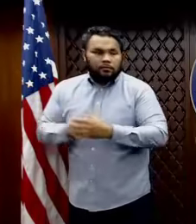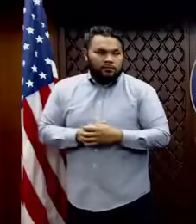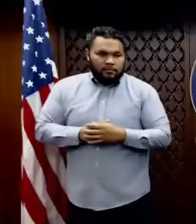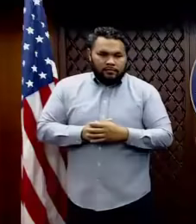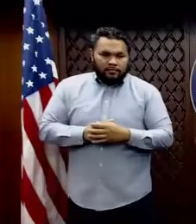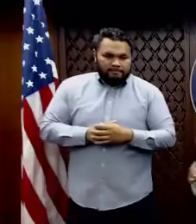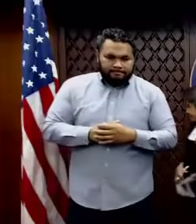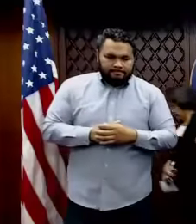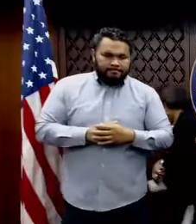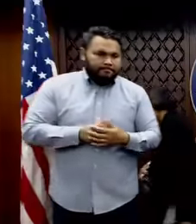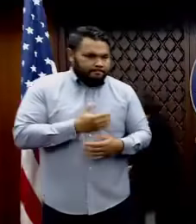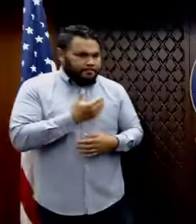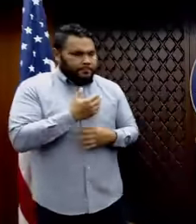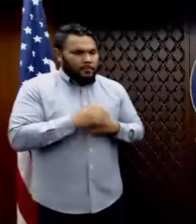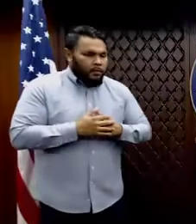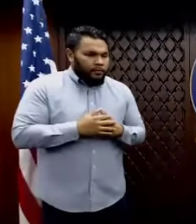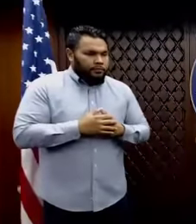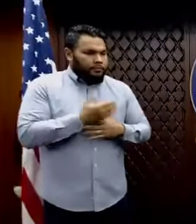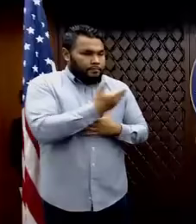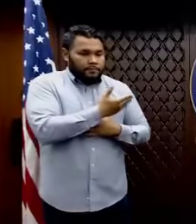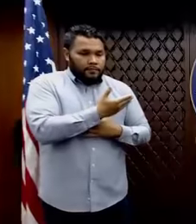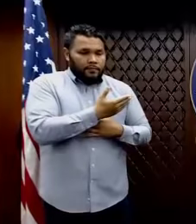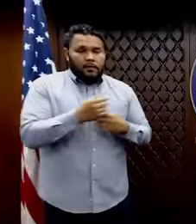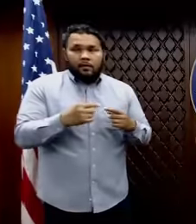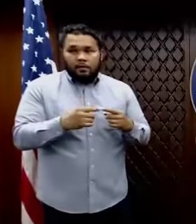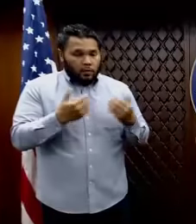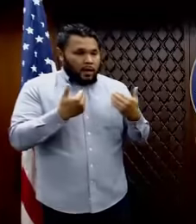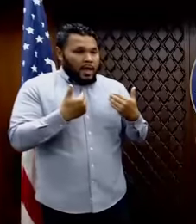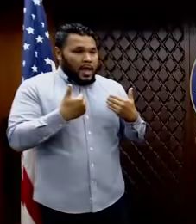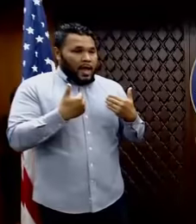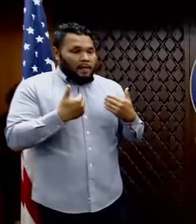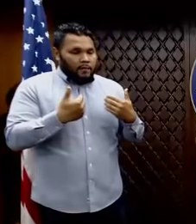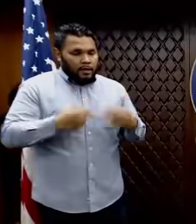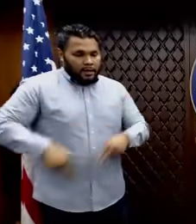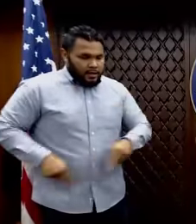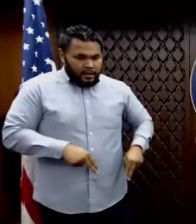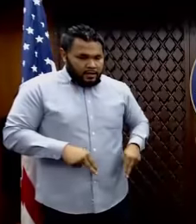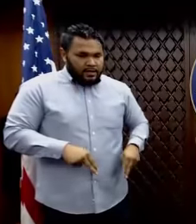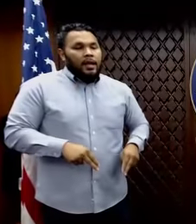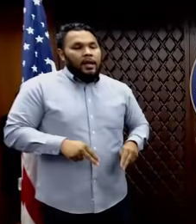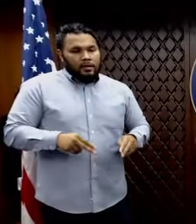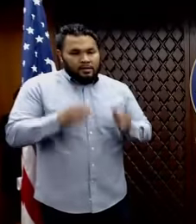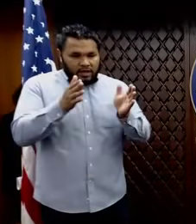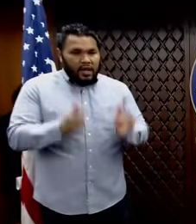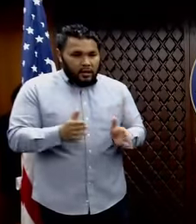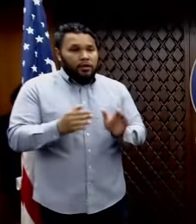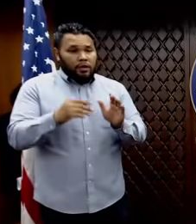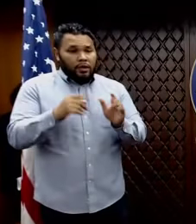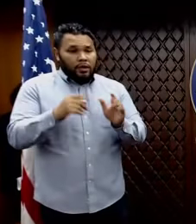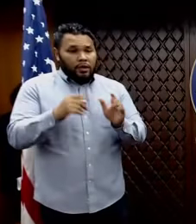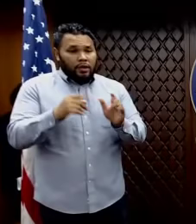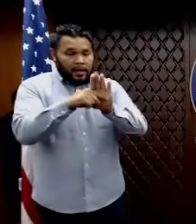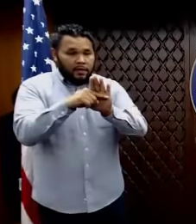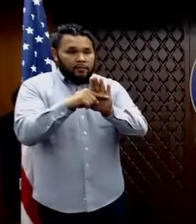Yes, ma'am. So, while we do have sailors that have tested negative and are in quarantine on Mabel Base Guam,